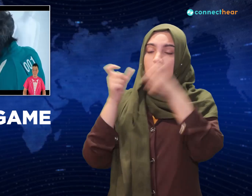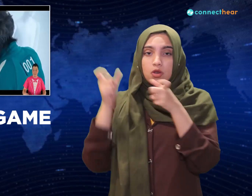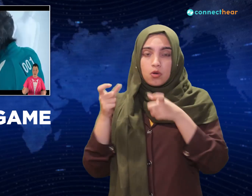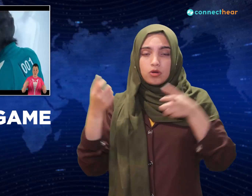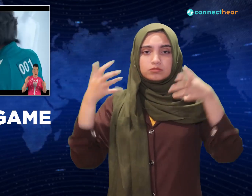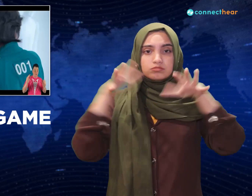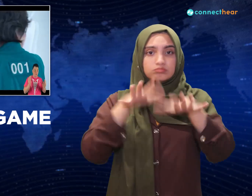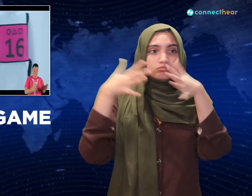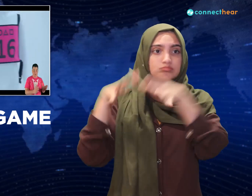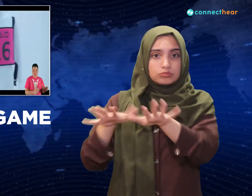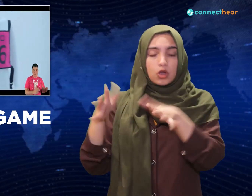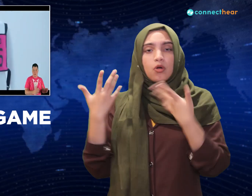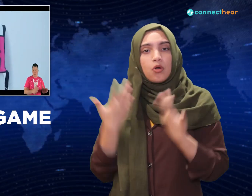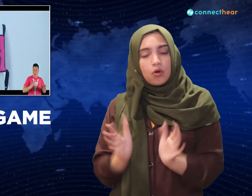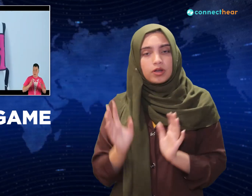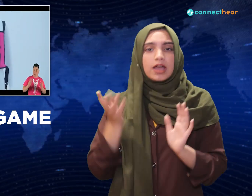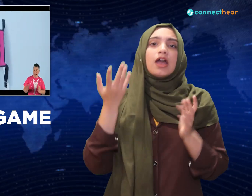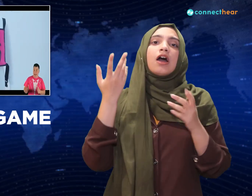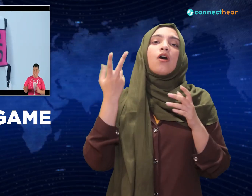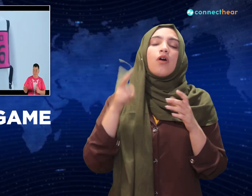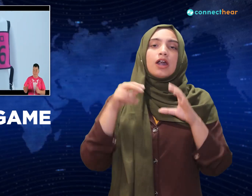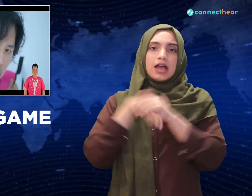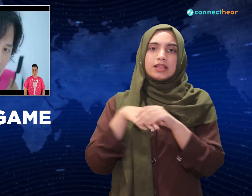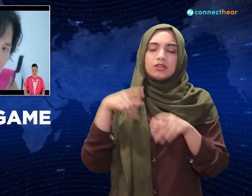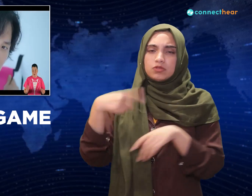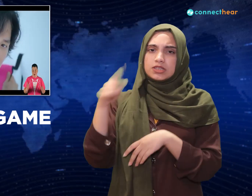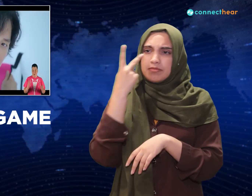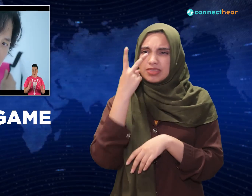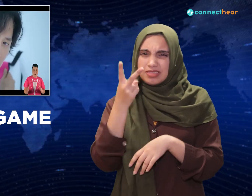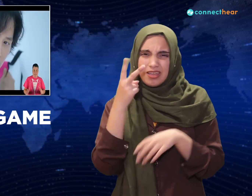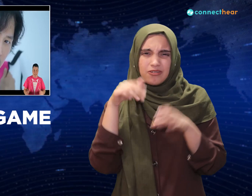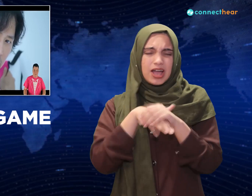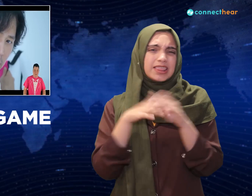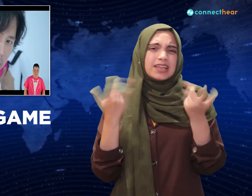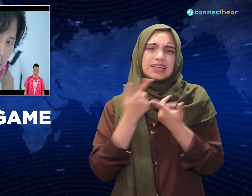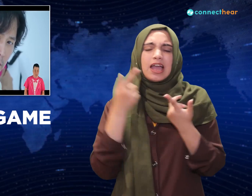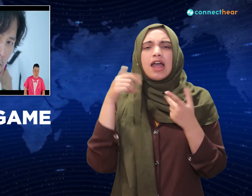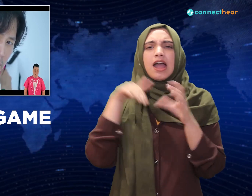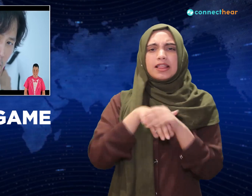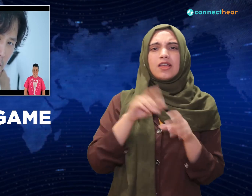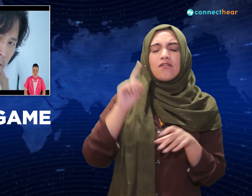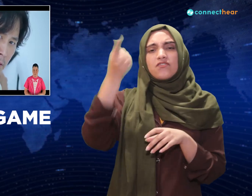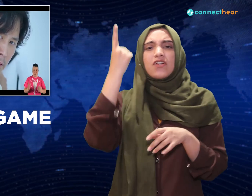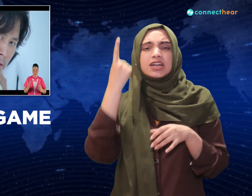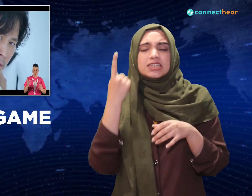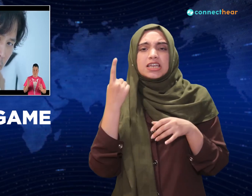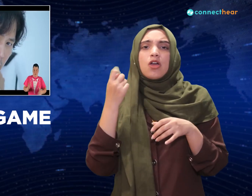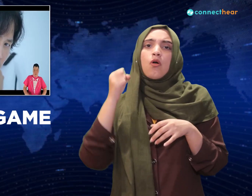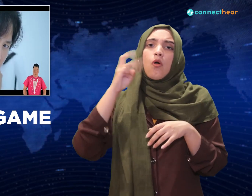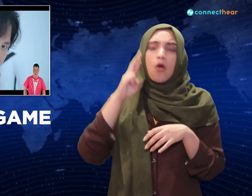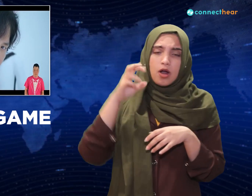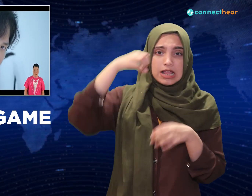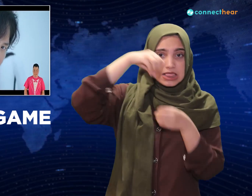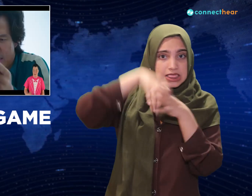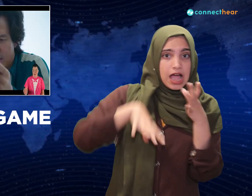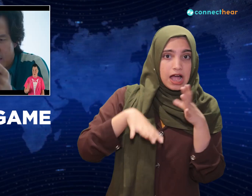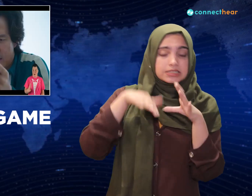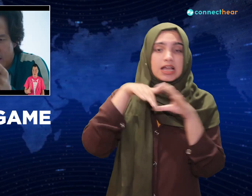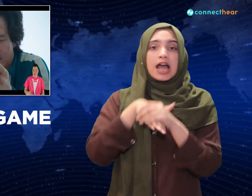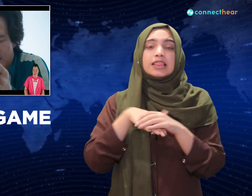He's down to first or last. Without knowing what game you're playing, it's an impossible choice. Either one could